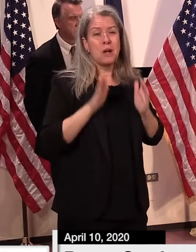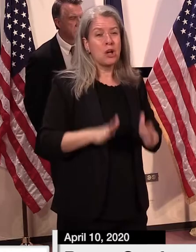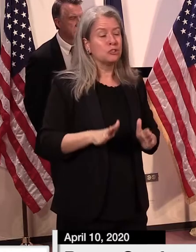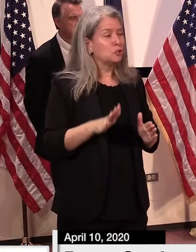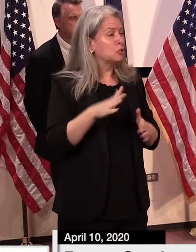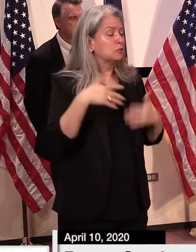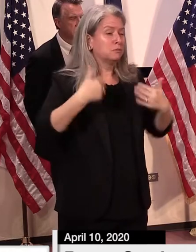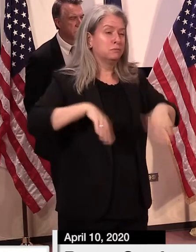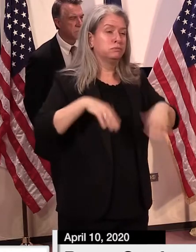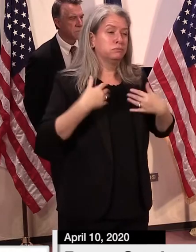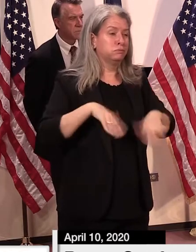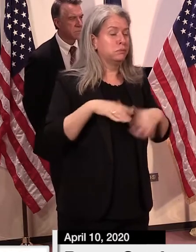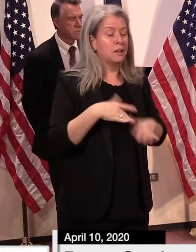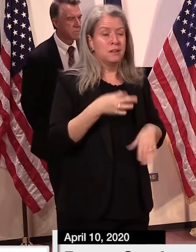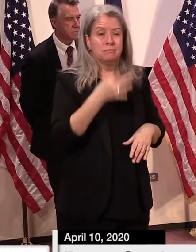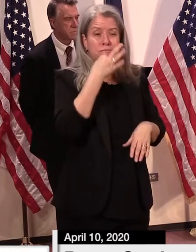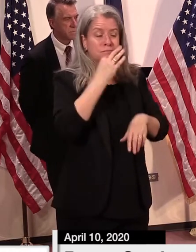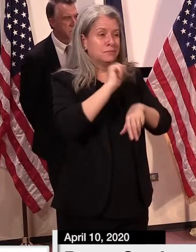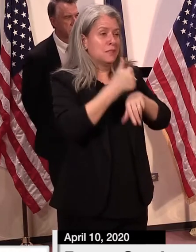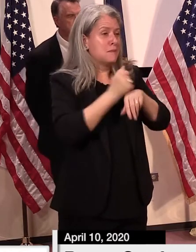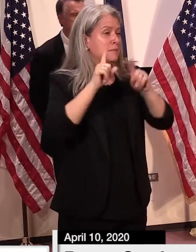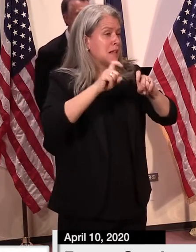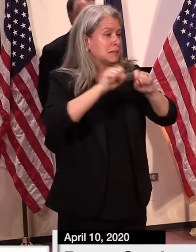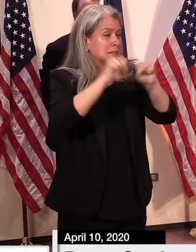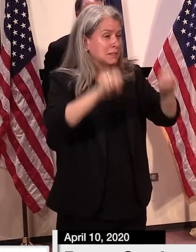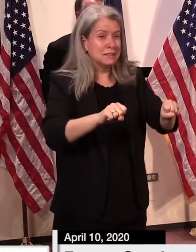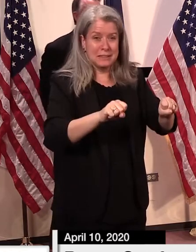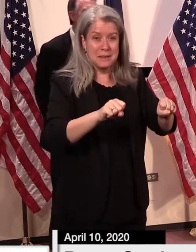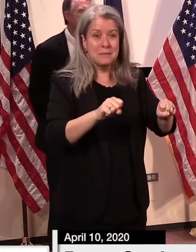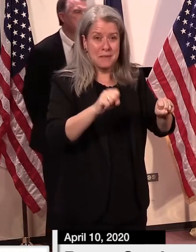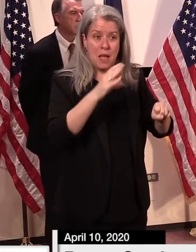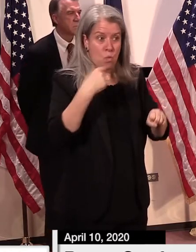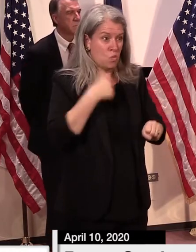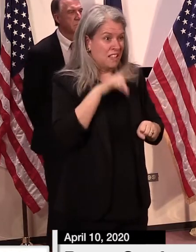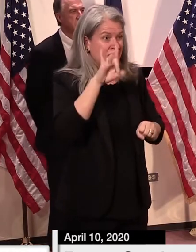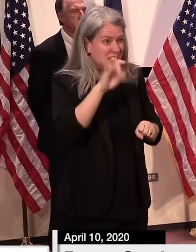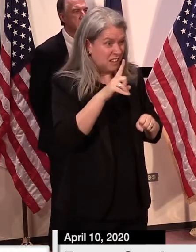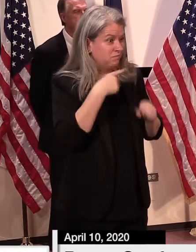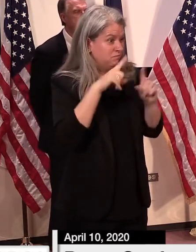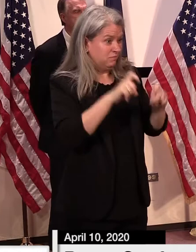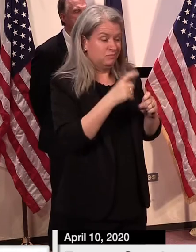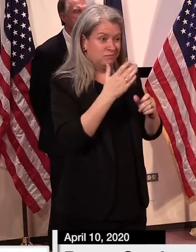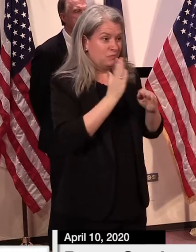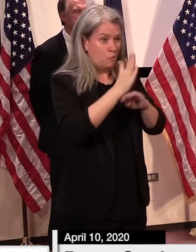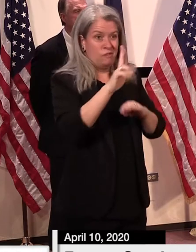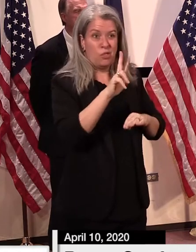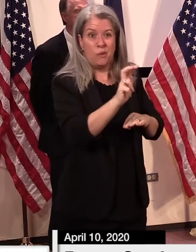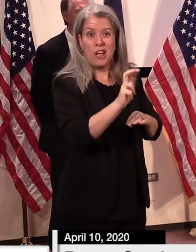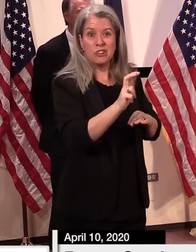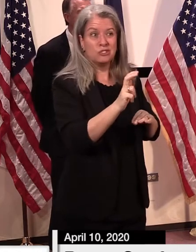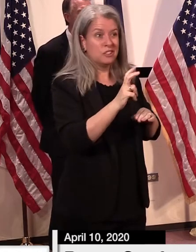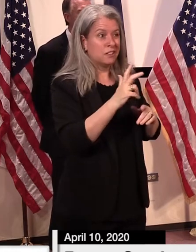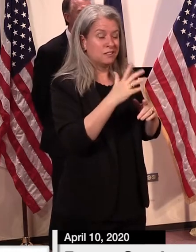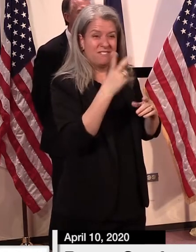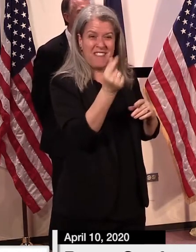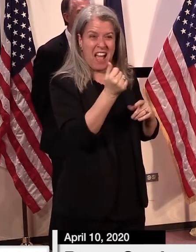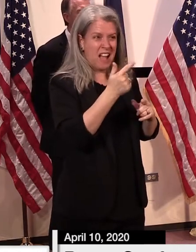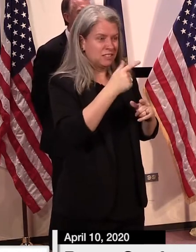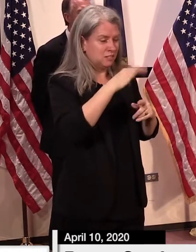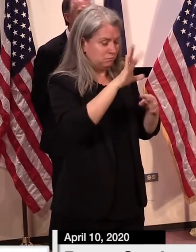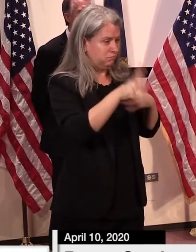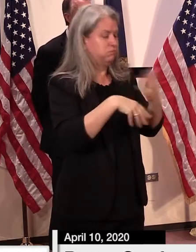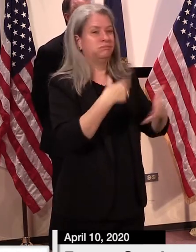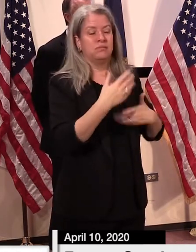a robust testing system, and have pushed the bounds throughout this crisis. We have pushed the bounds